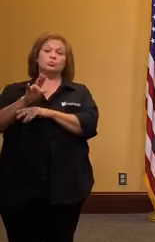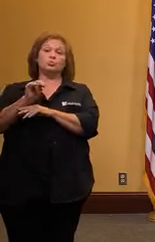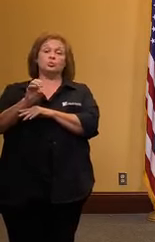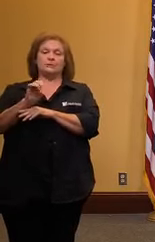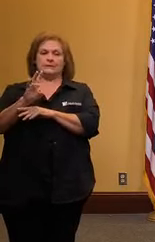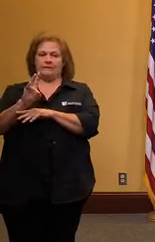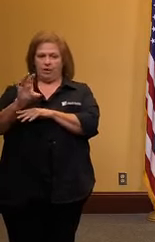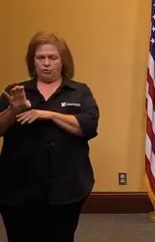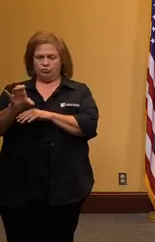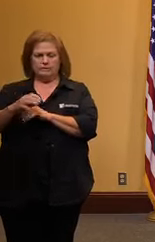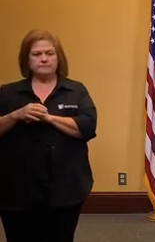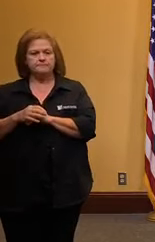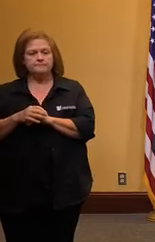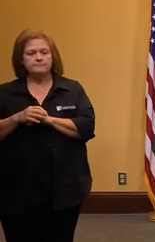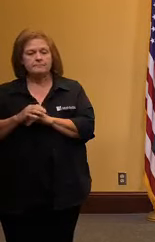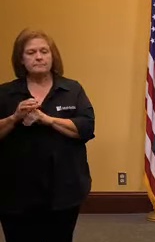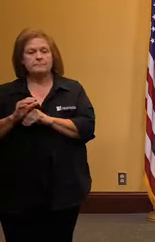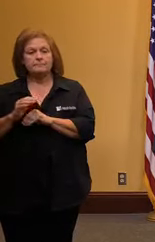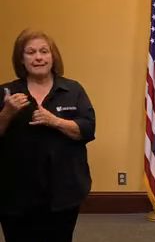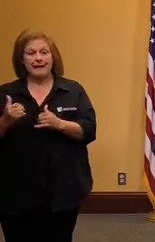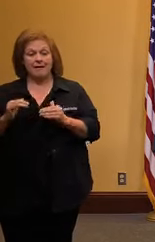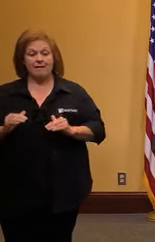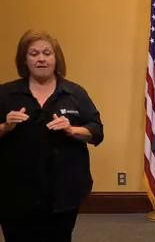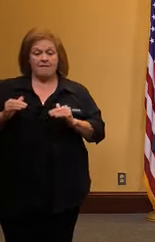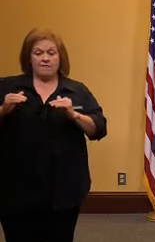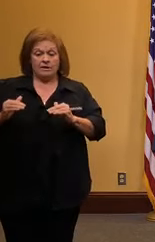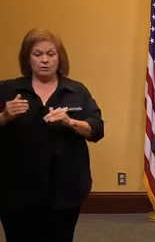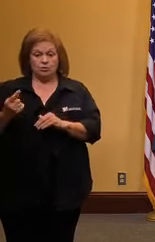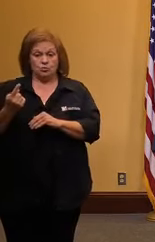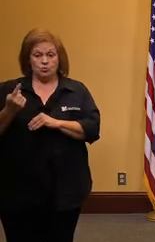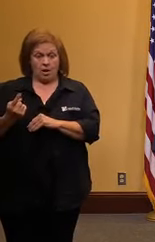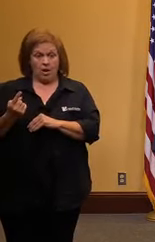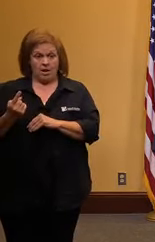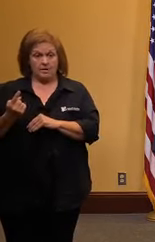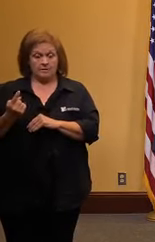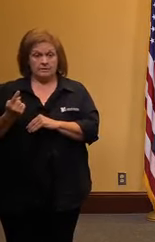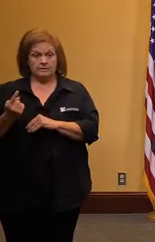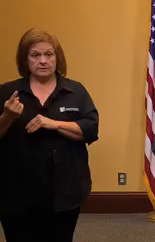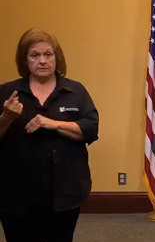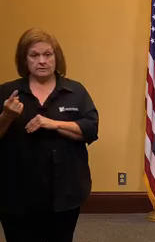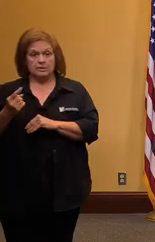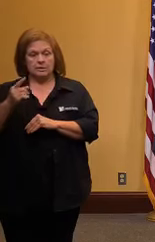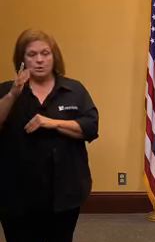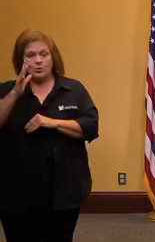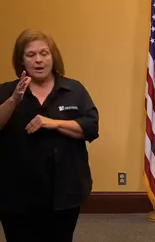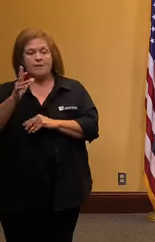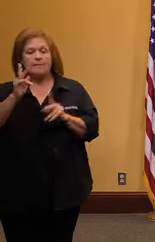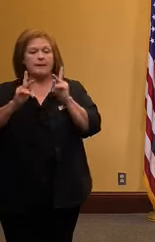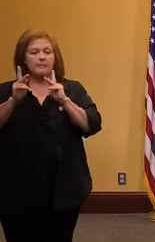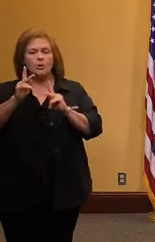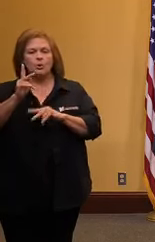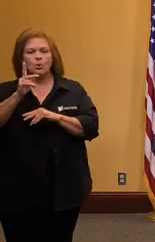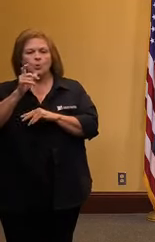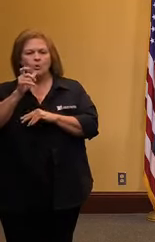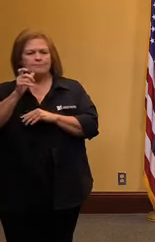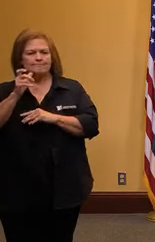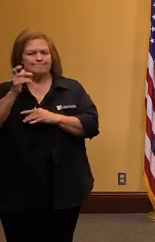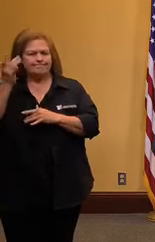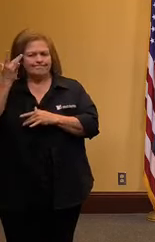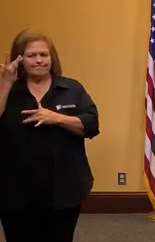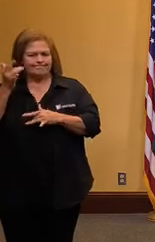while our phase one restrictions will continue to limit most high risk close interactions